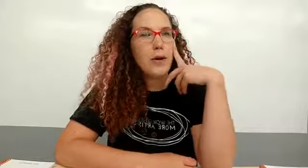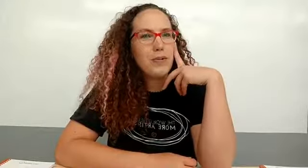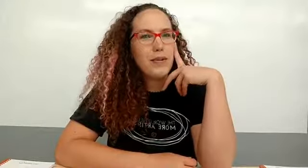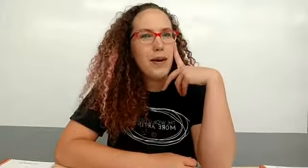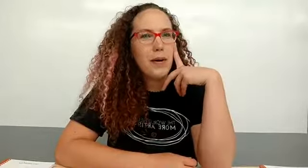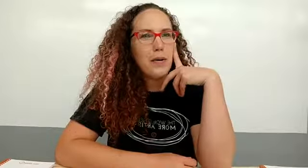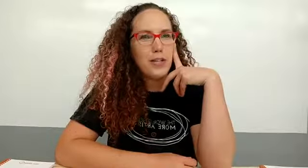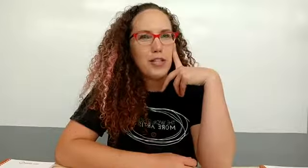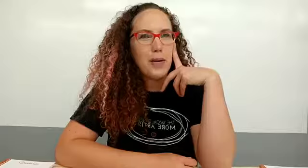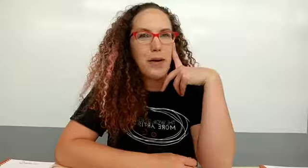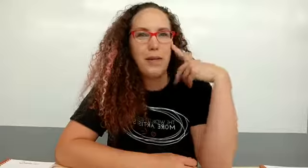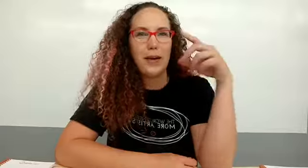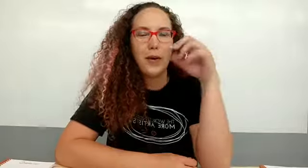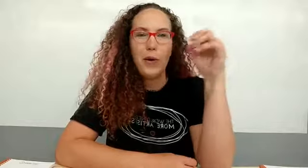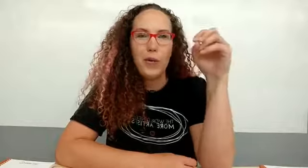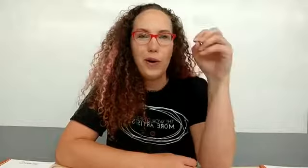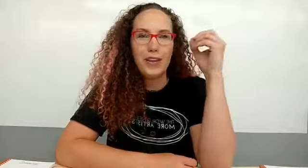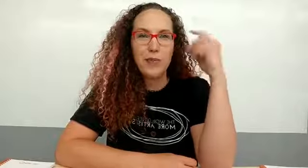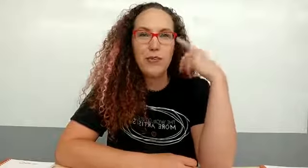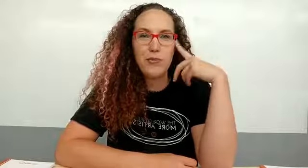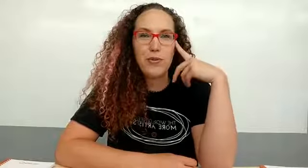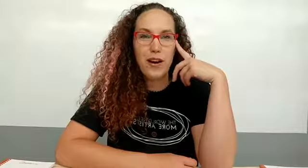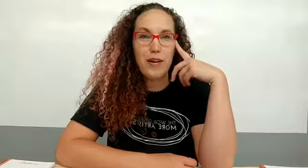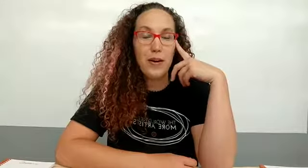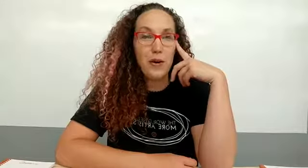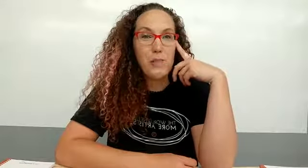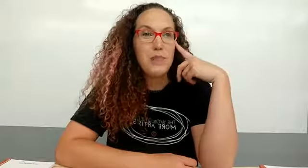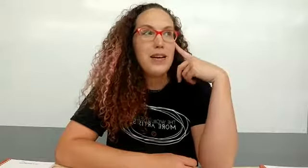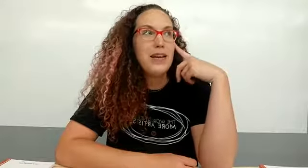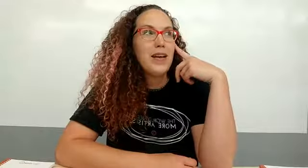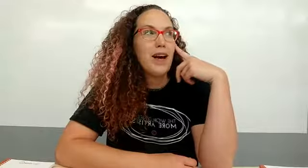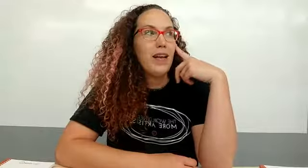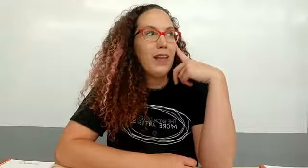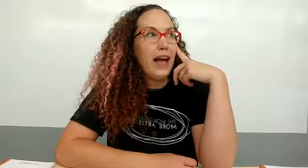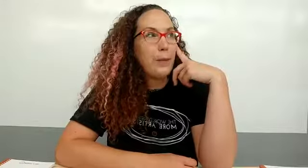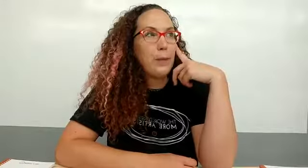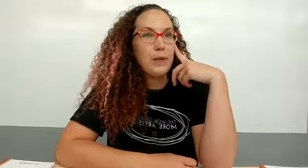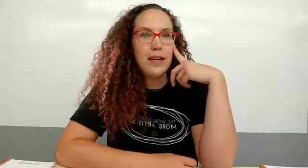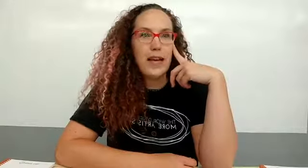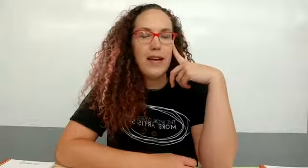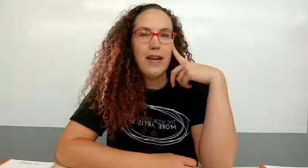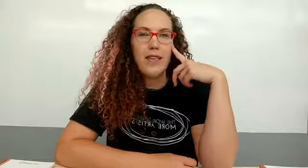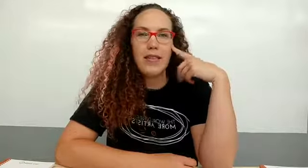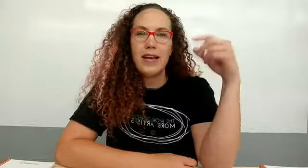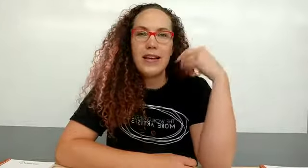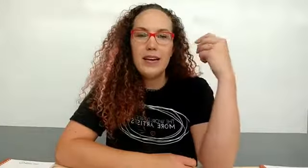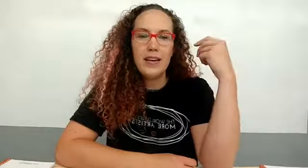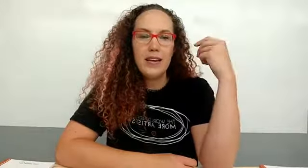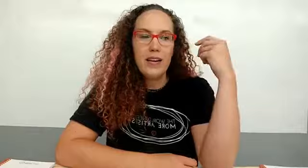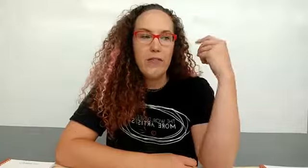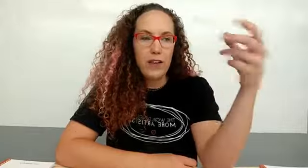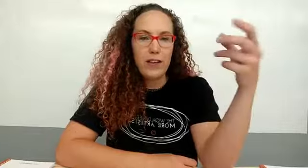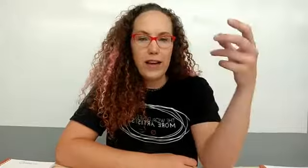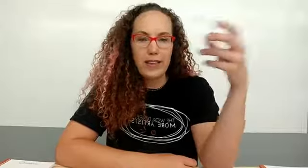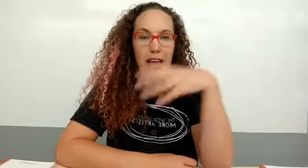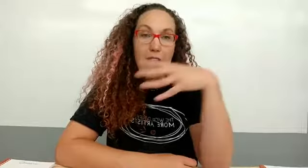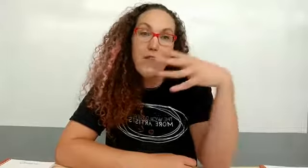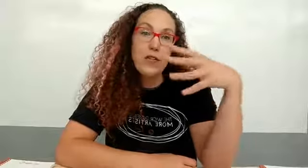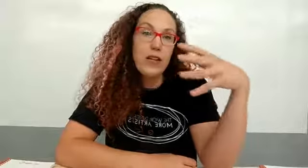posted our question about like what keeps you from doing art at home a lot of people said that they didn't feel like the effort that